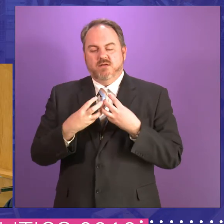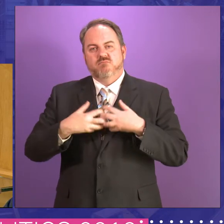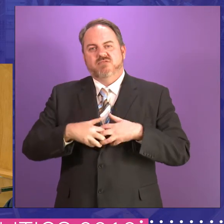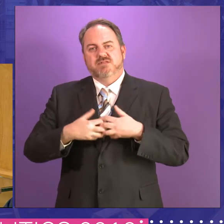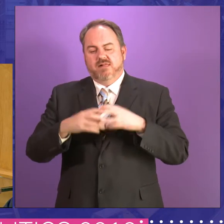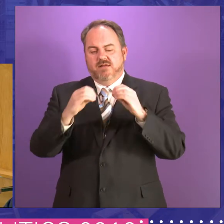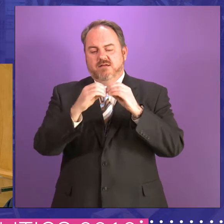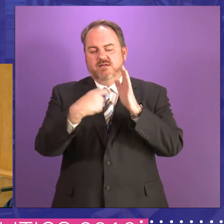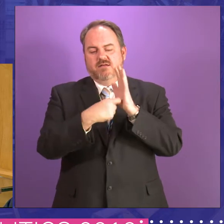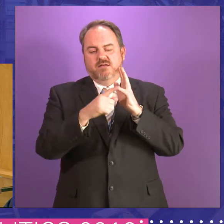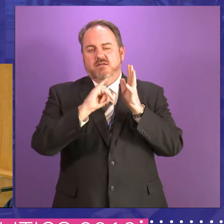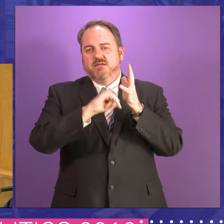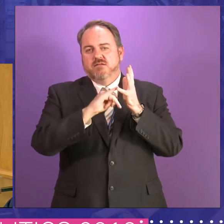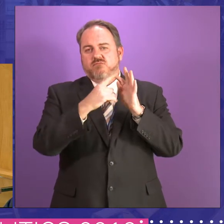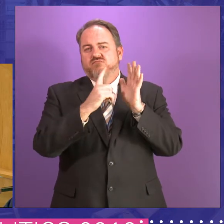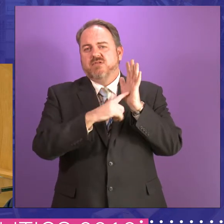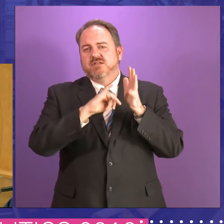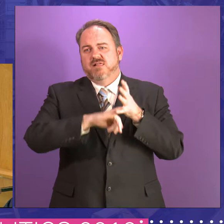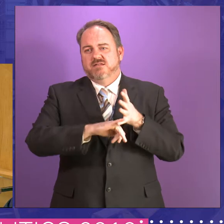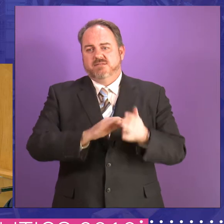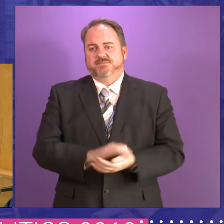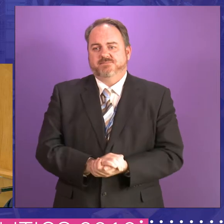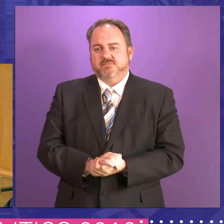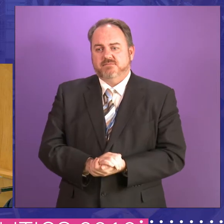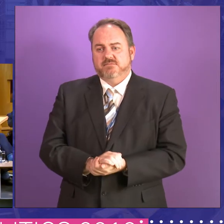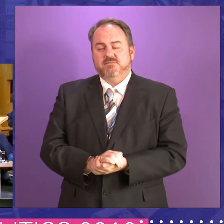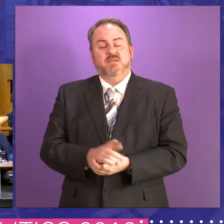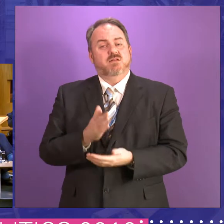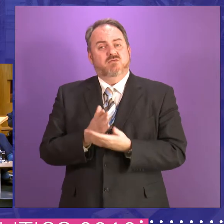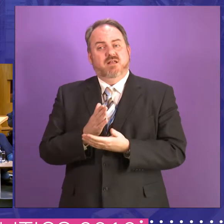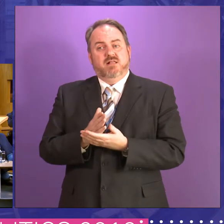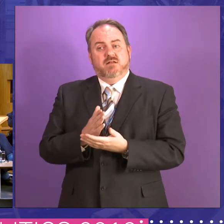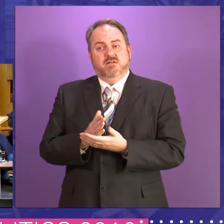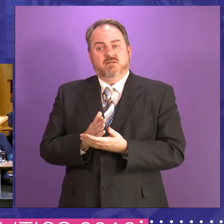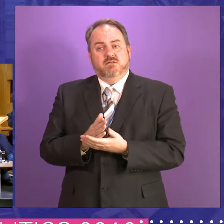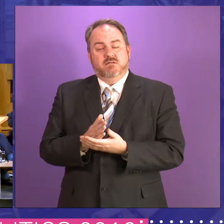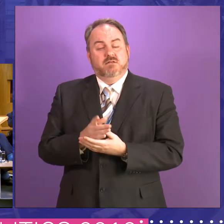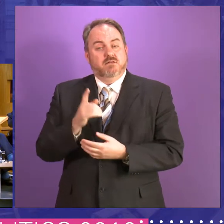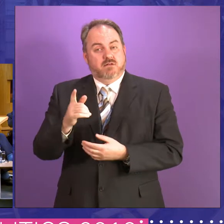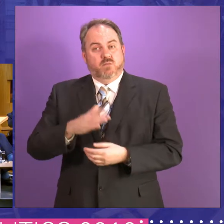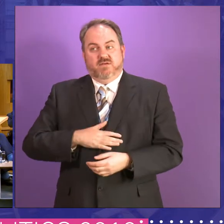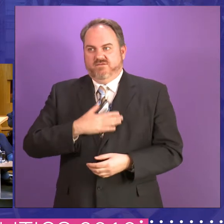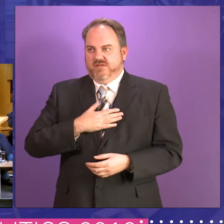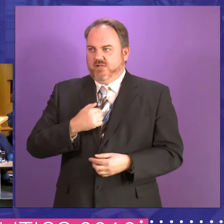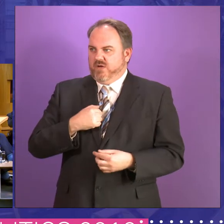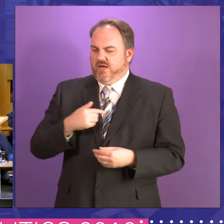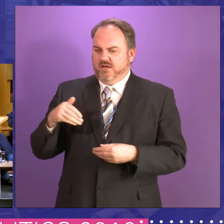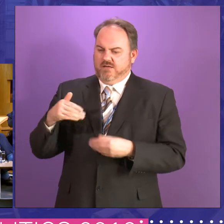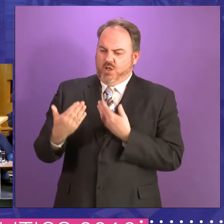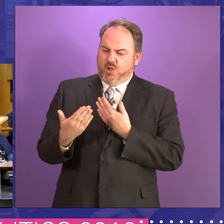And the setting up with the Parliament brought the islands closer to the seat of power, because